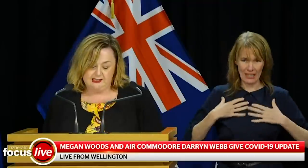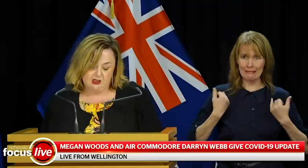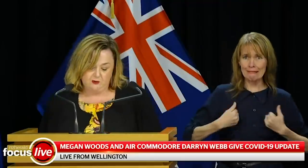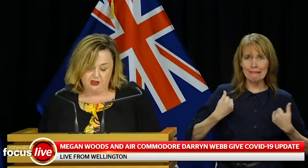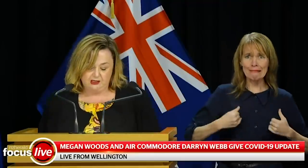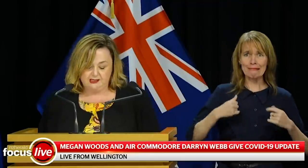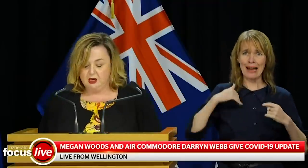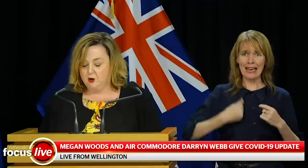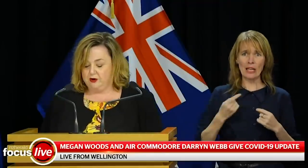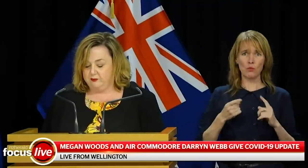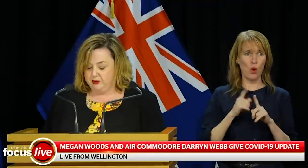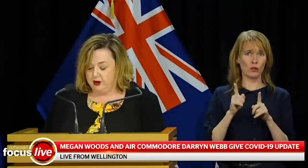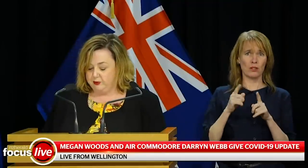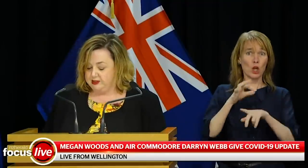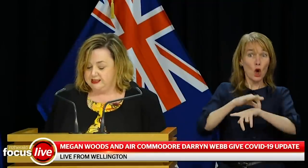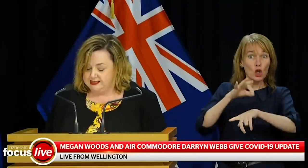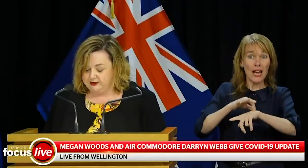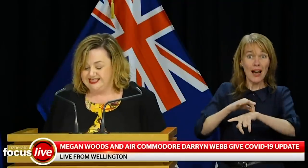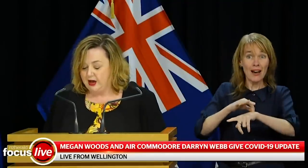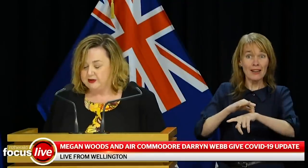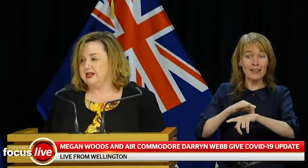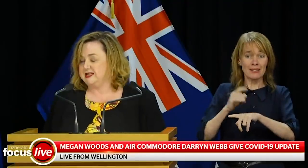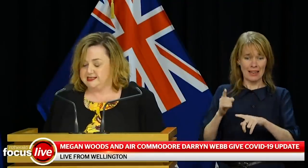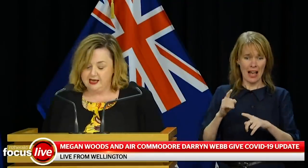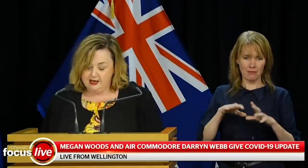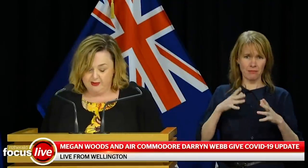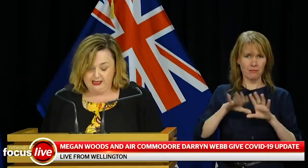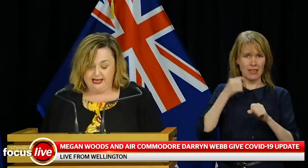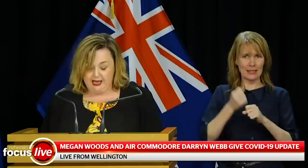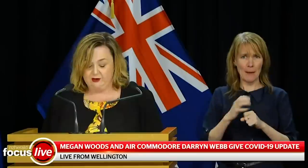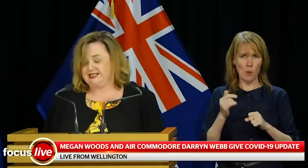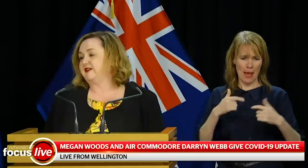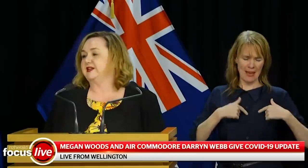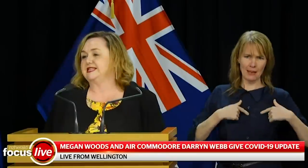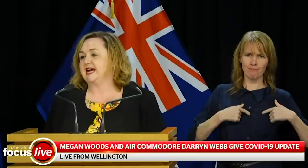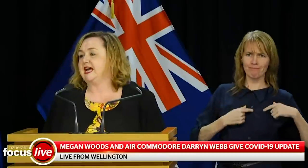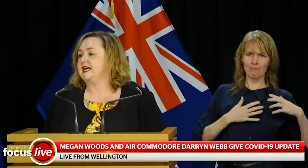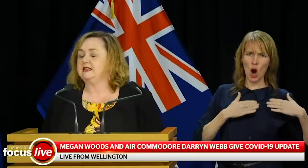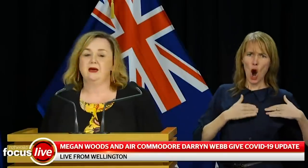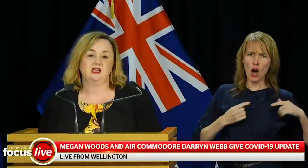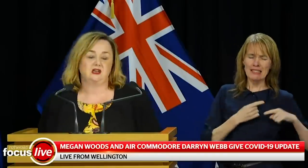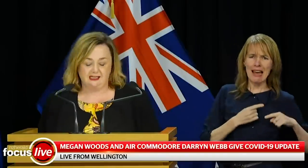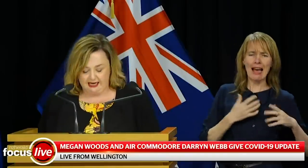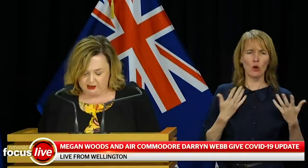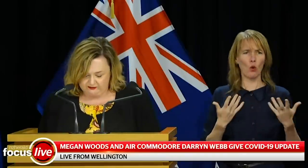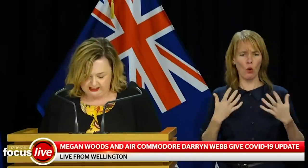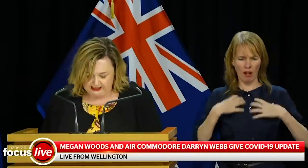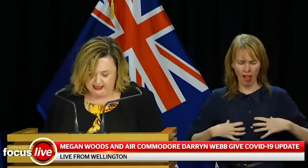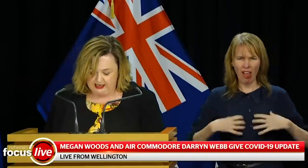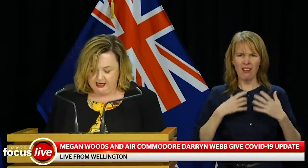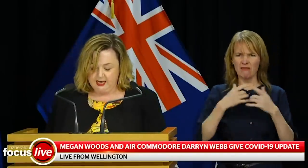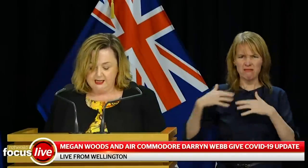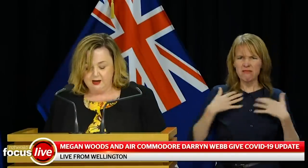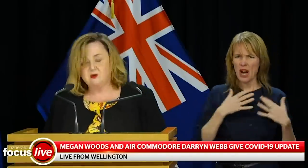which are granted in situations where a person's serious health needs mean they cannot safely stay in the managed isolation